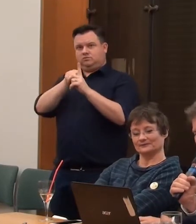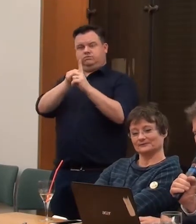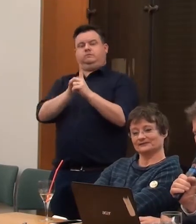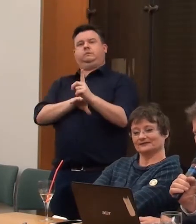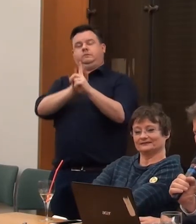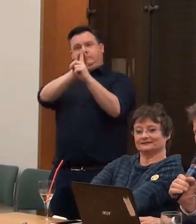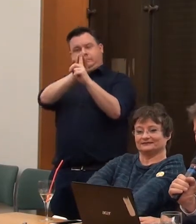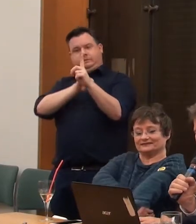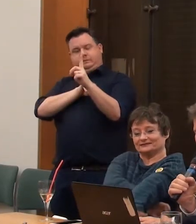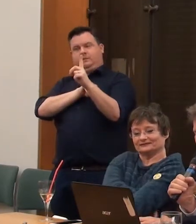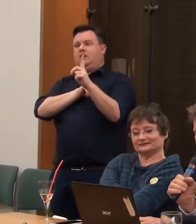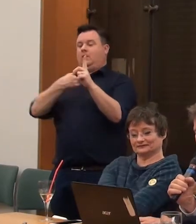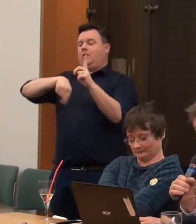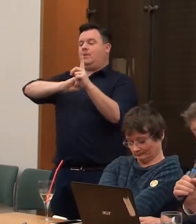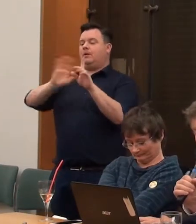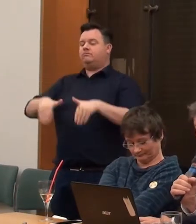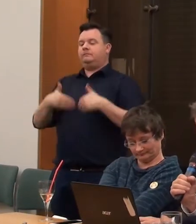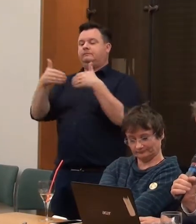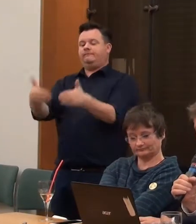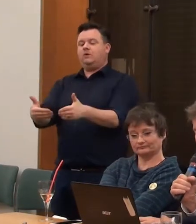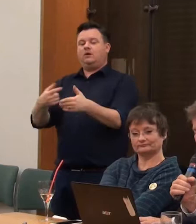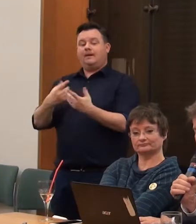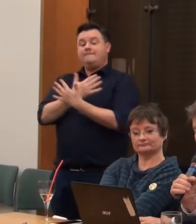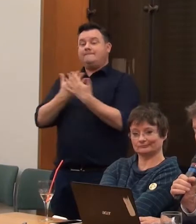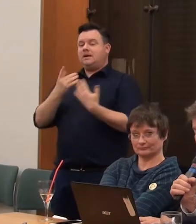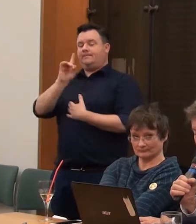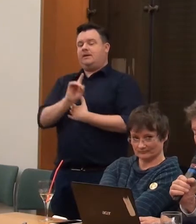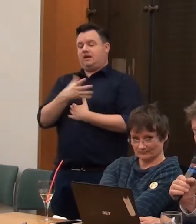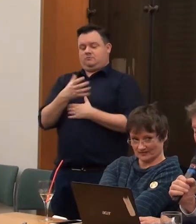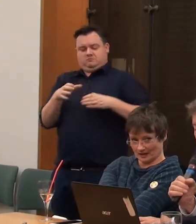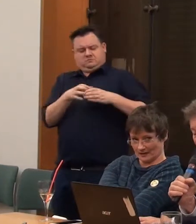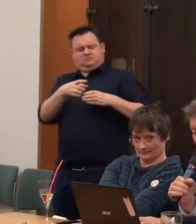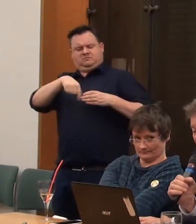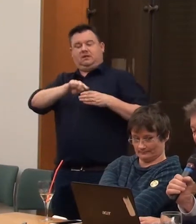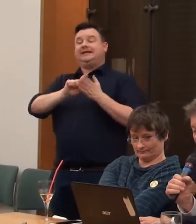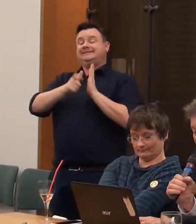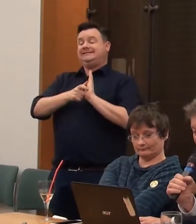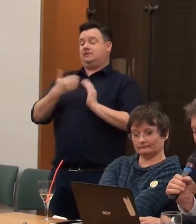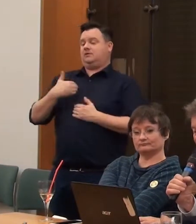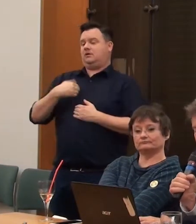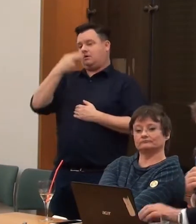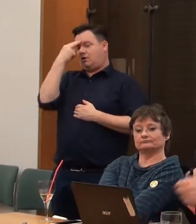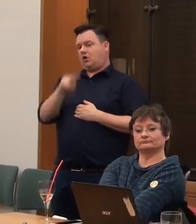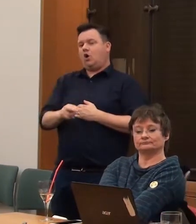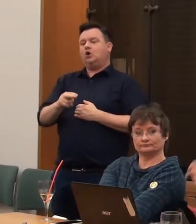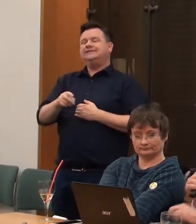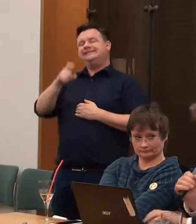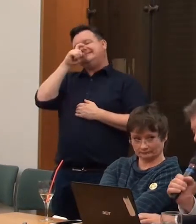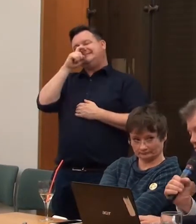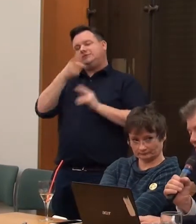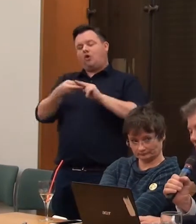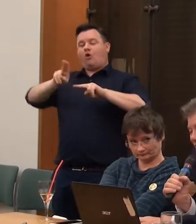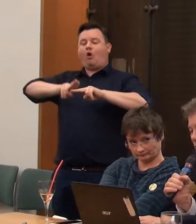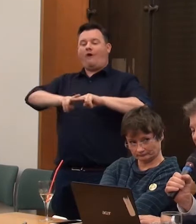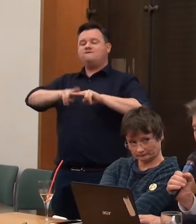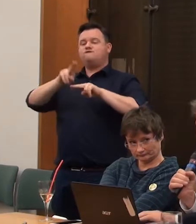as we go forward. And many people, we have a group now, disabled women, called Sisters of Frida, picking up that